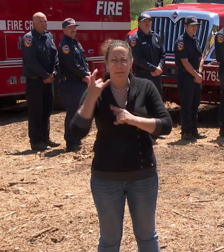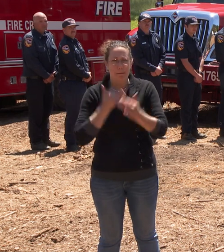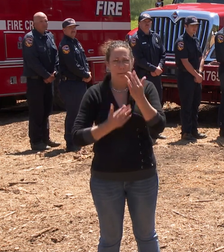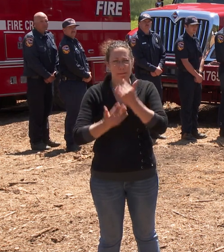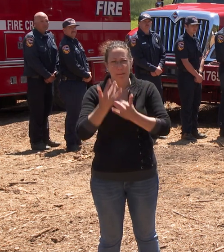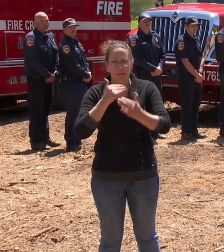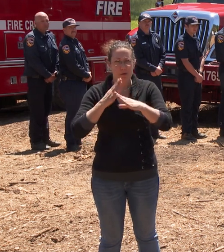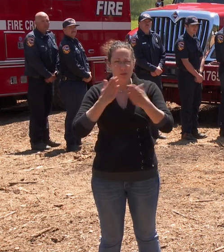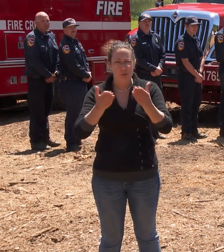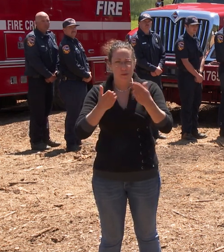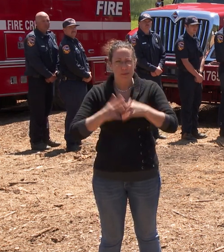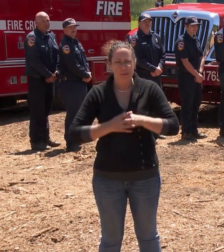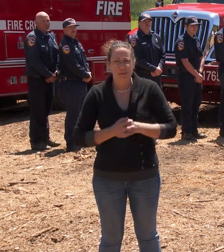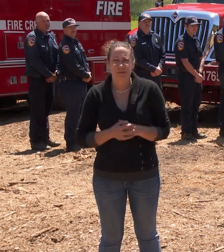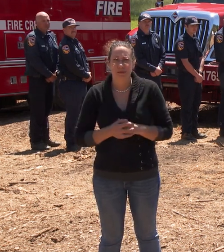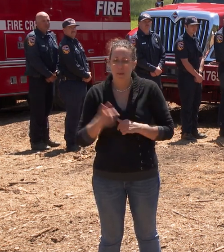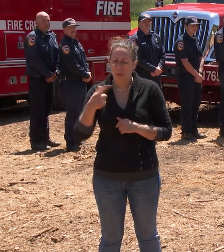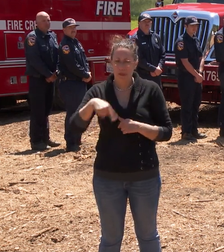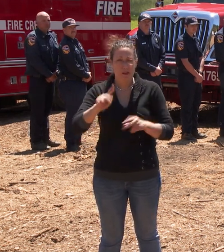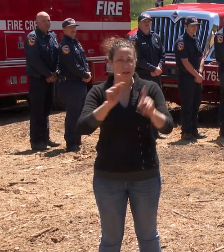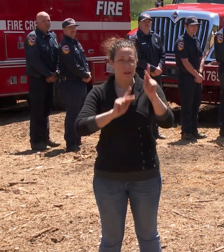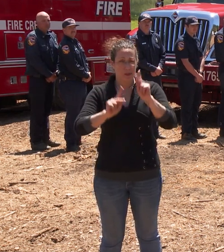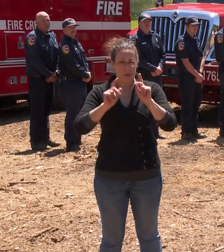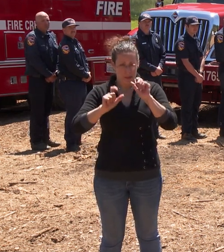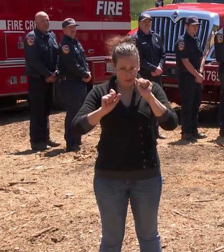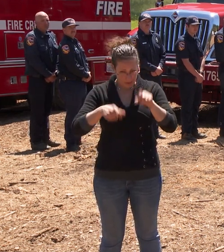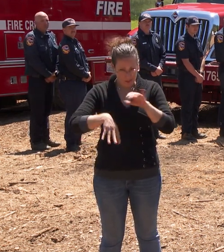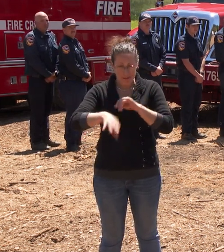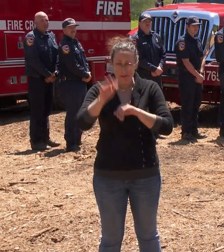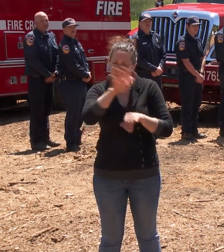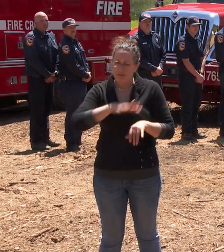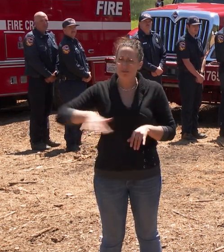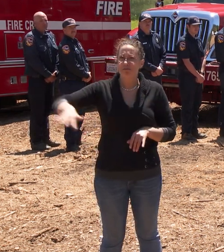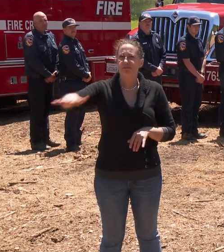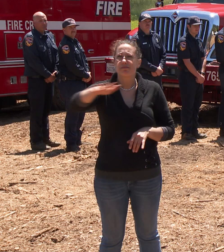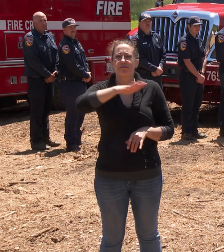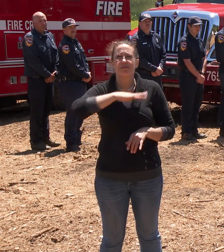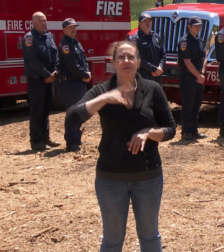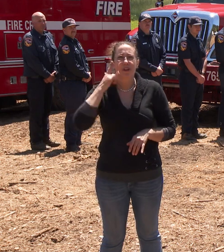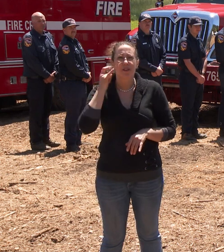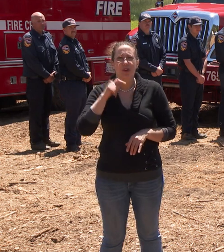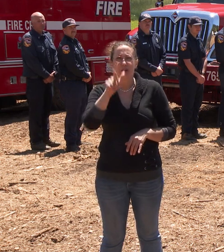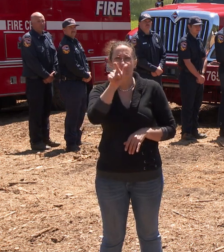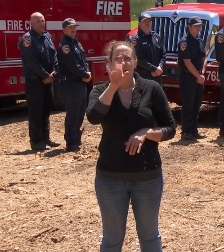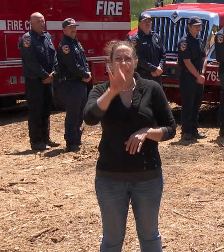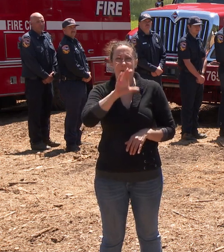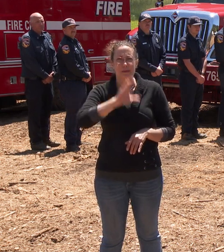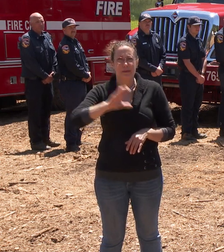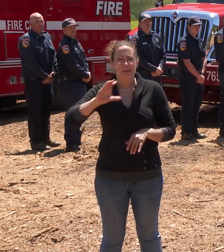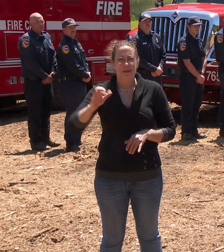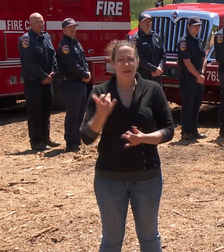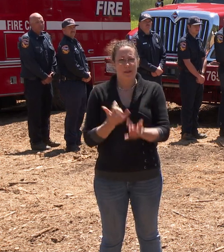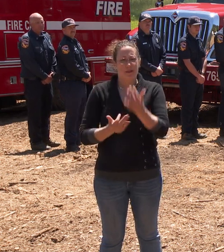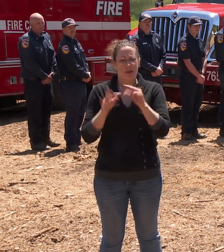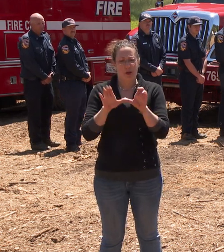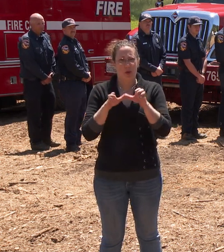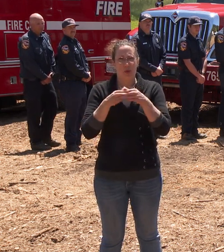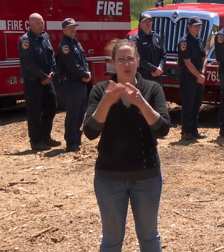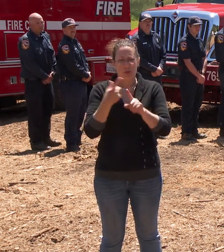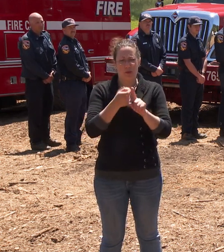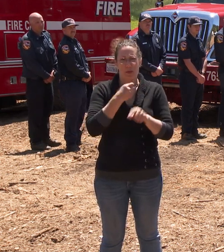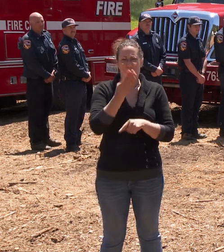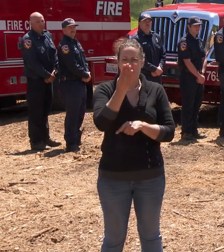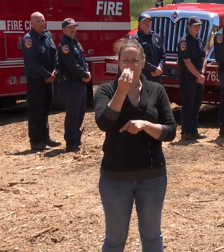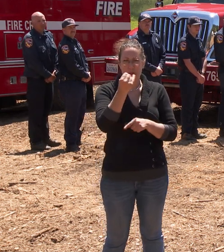Now you can find these dedicated individuals across California with 28 CCC fire crews operating out of 14